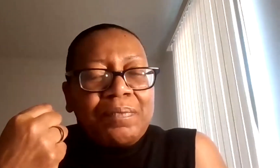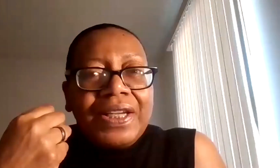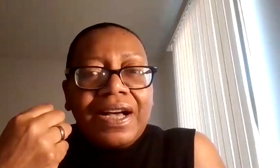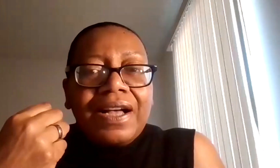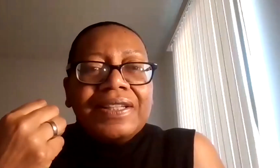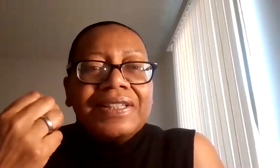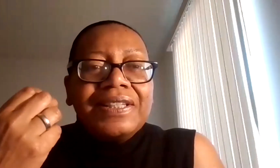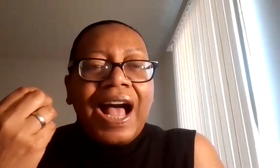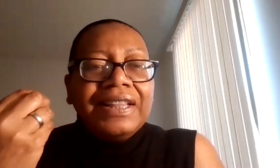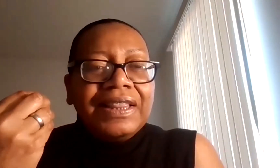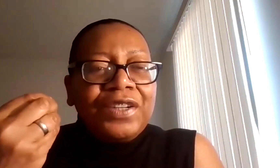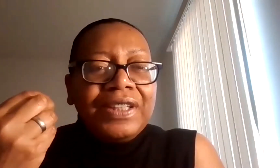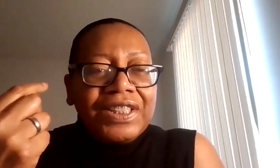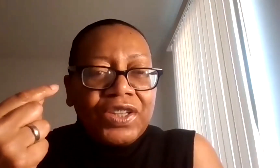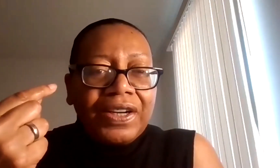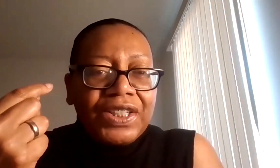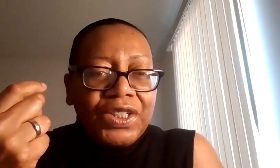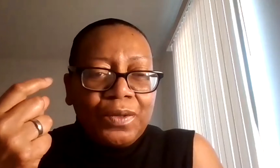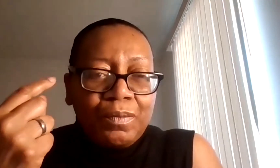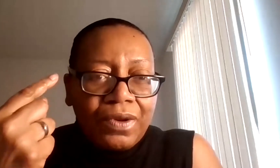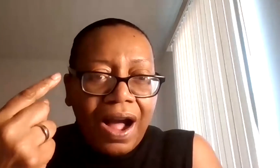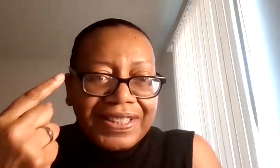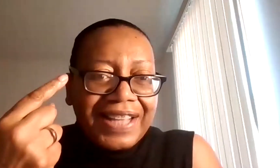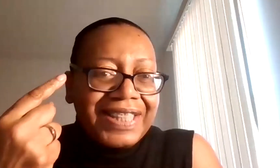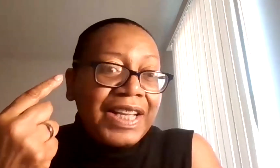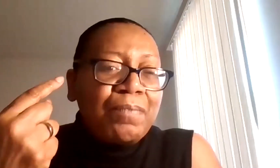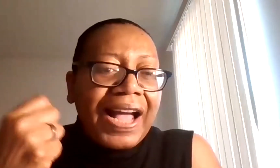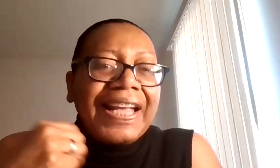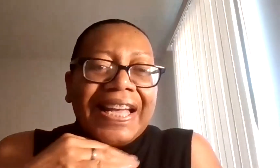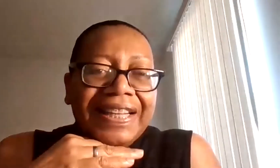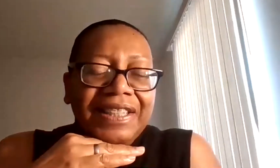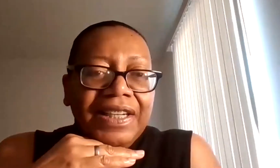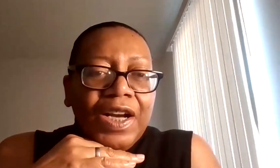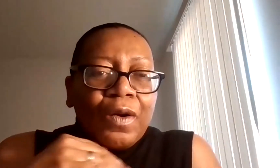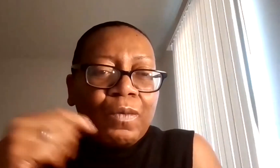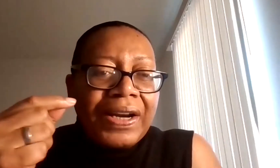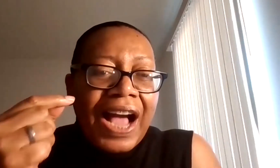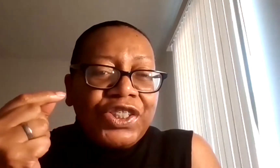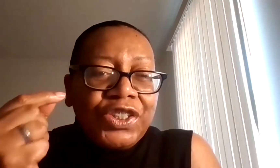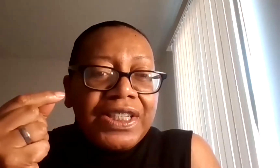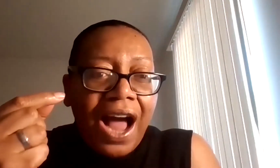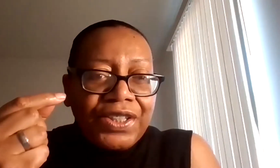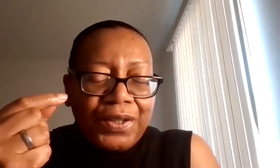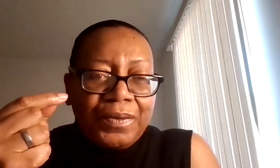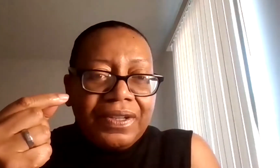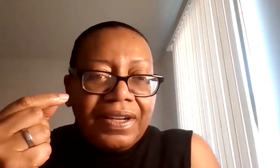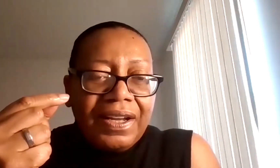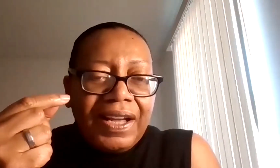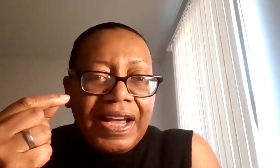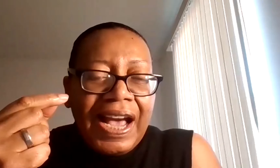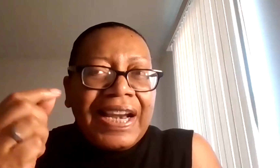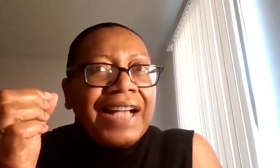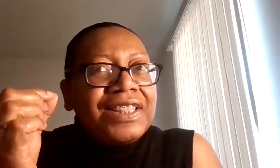disturbing because I literally started to process in my head what I should not do.